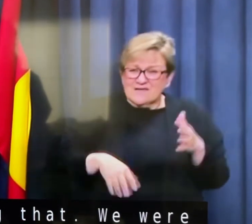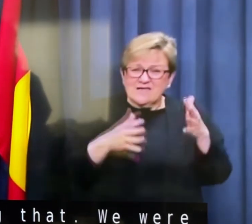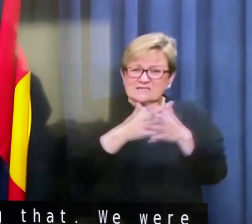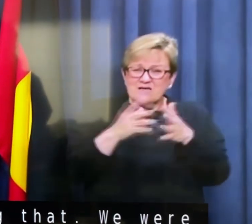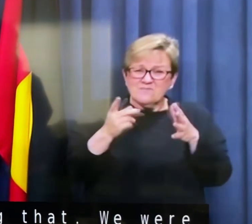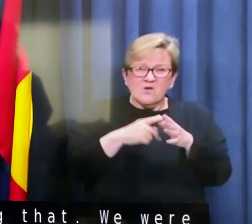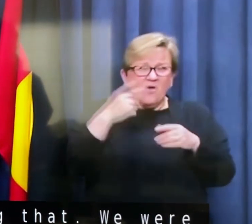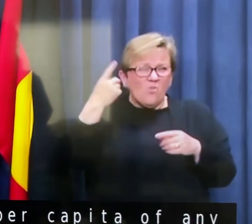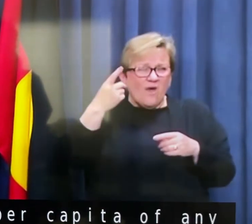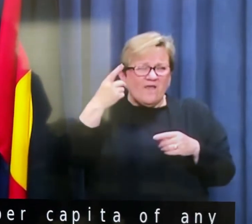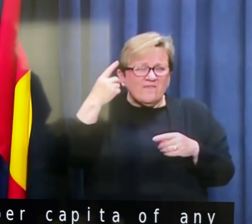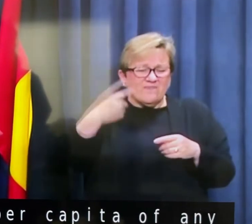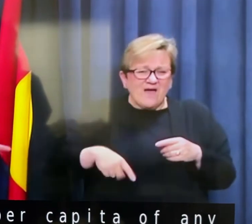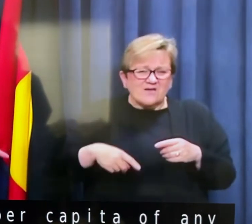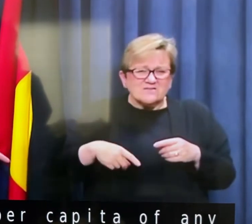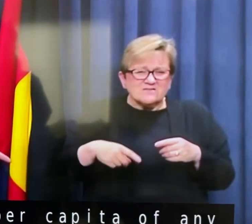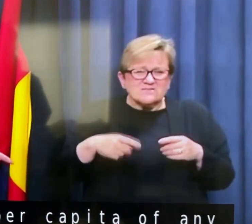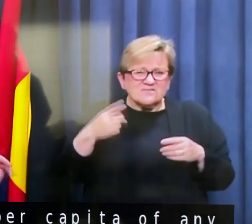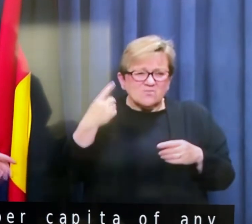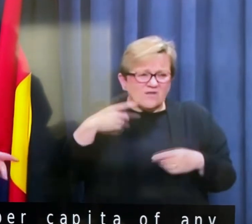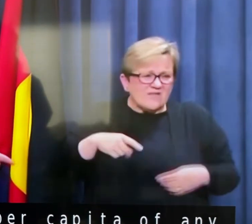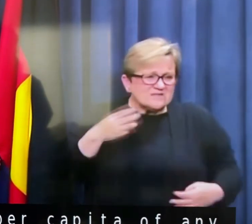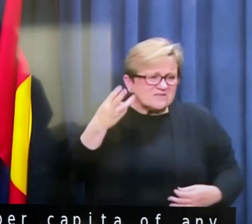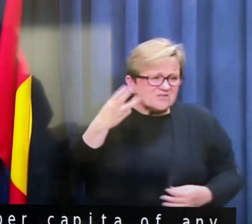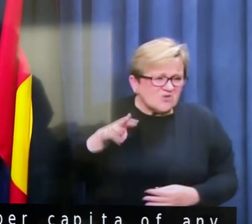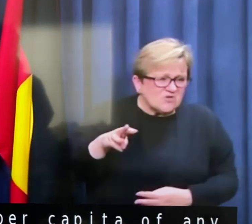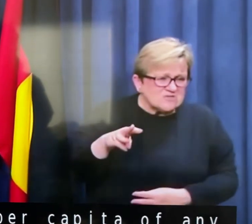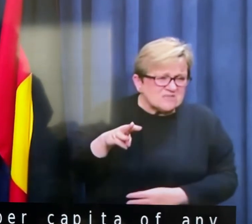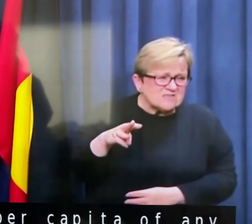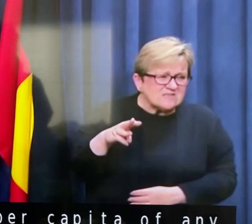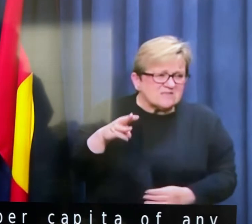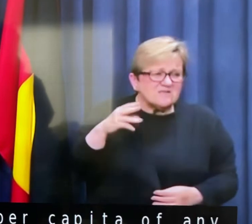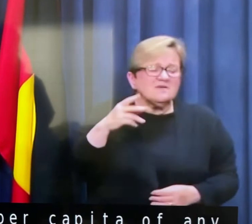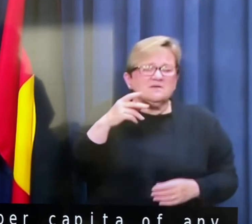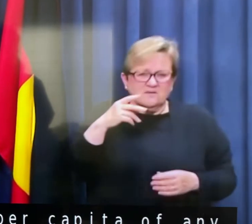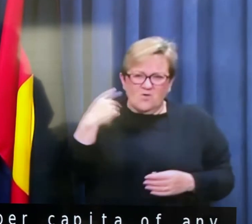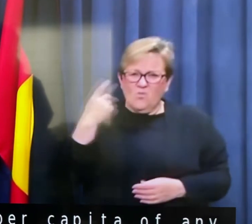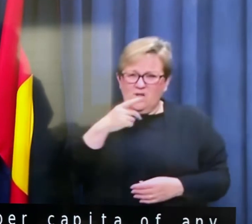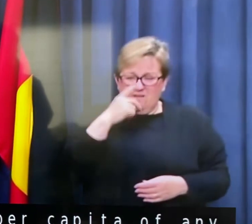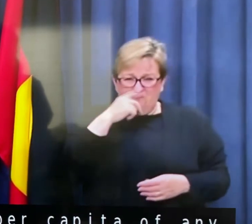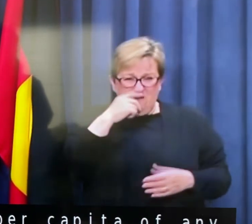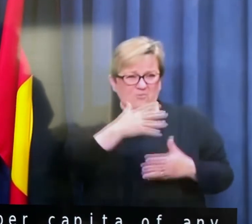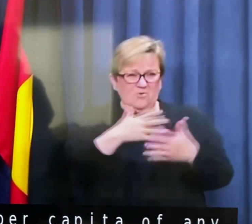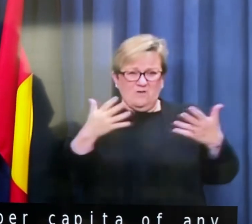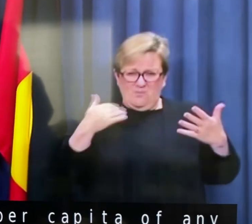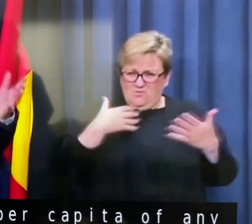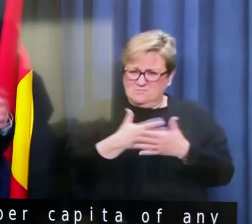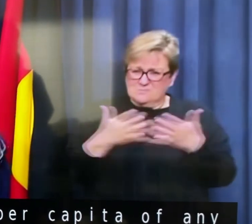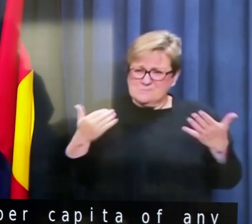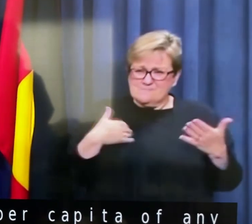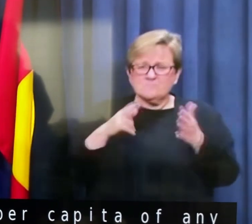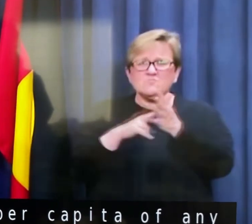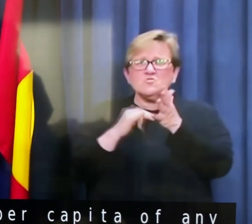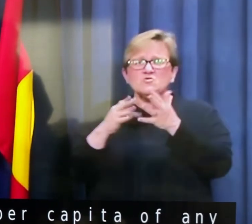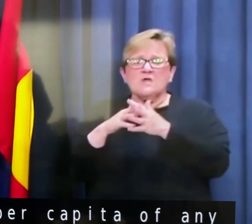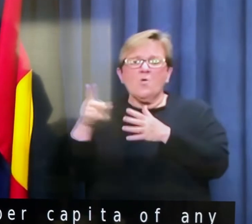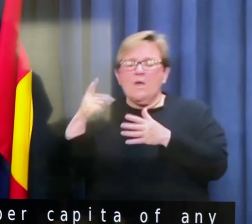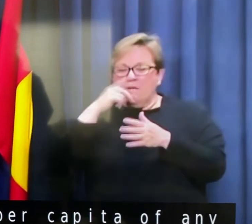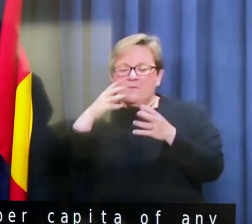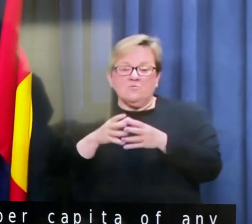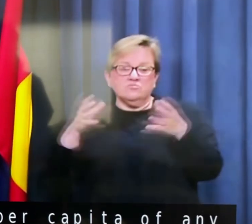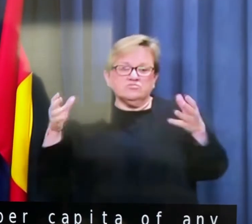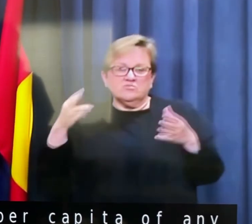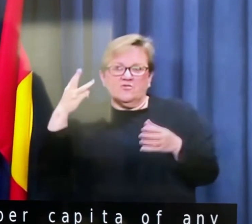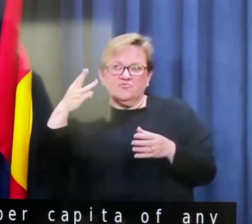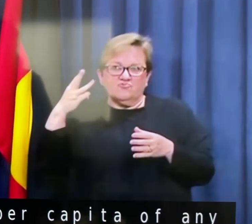uh,,000, uh, 1,030 per capita with the most of any state. So, you know, New South Wales' population